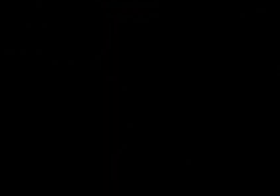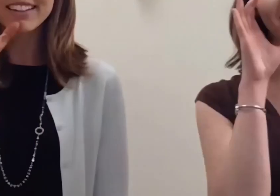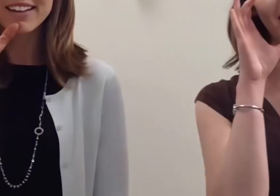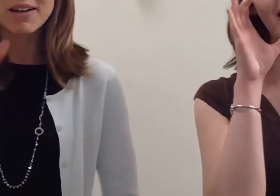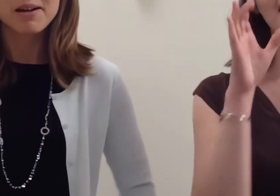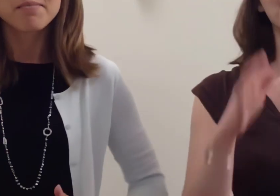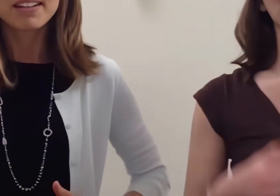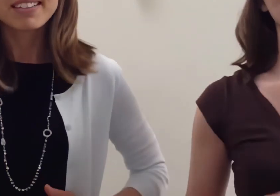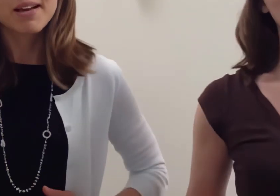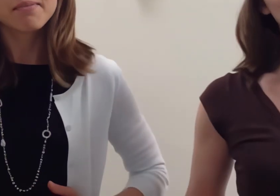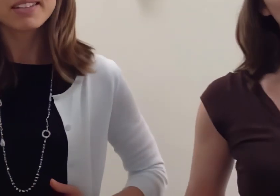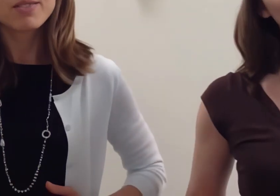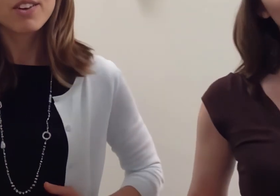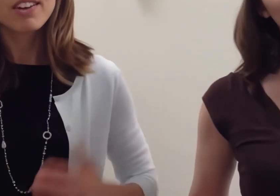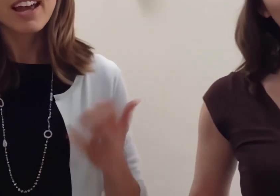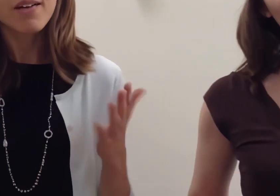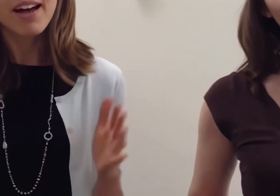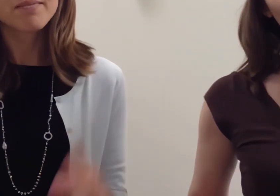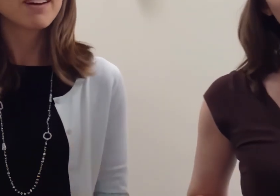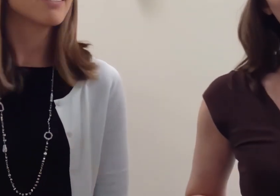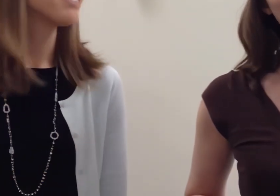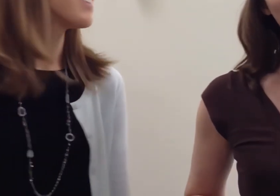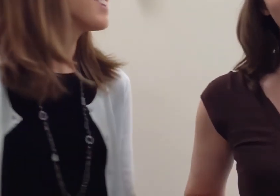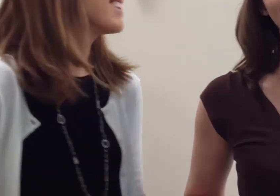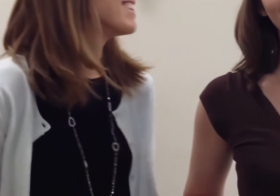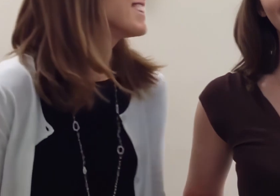My tummy's full now I'm all done